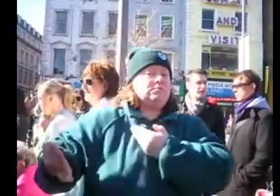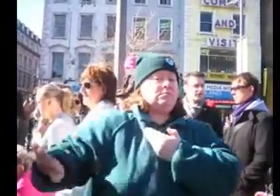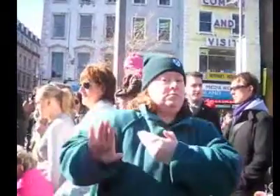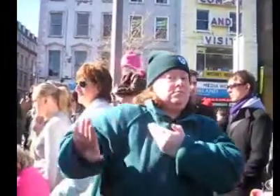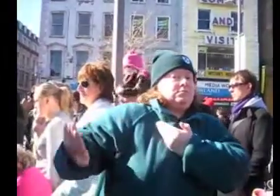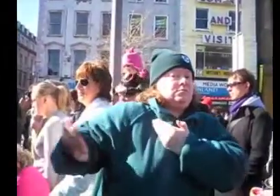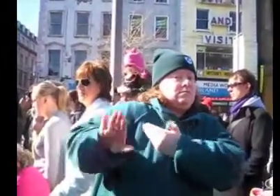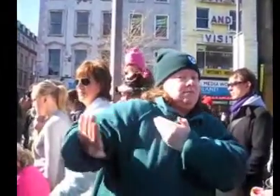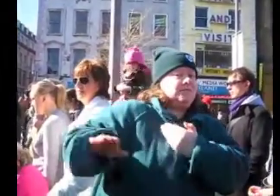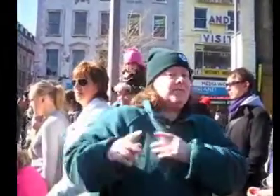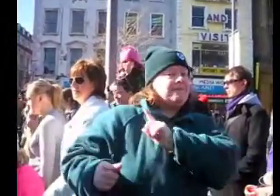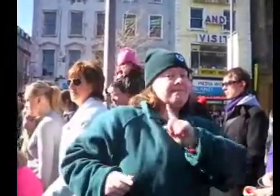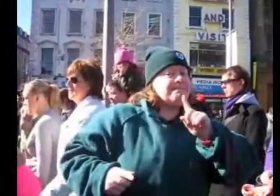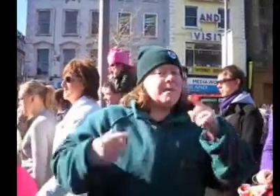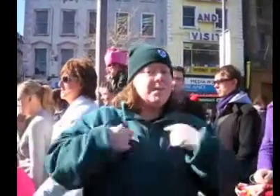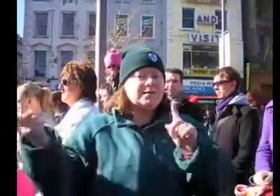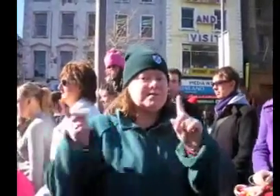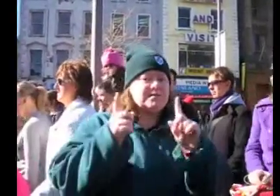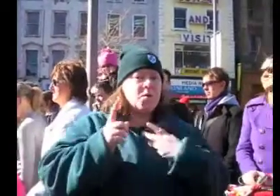on the street at night,